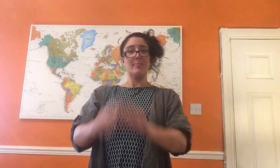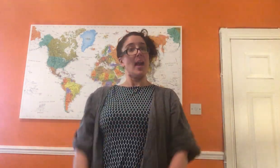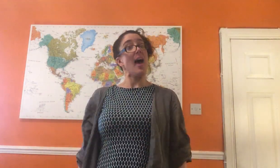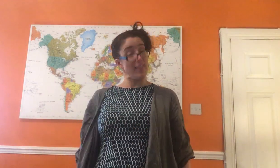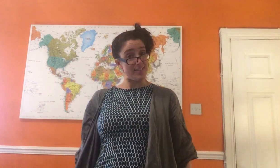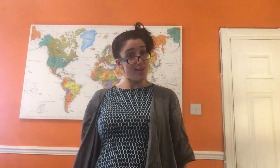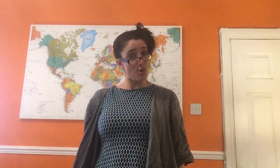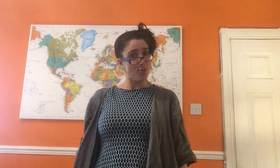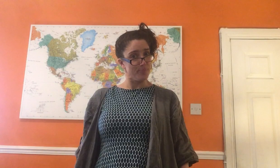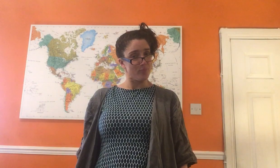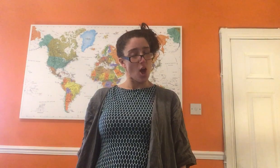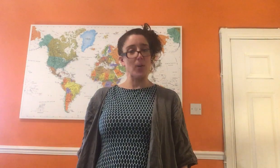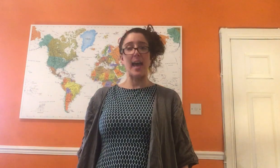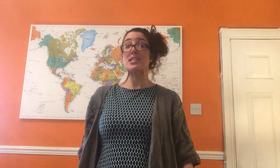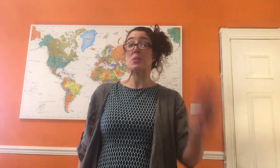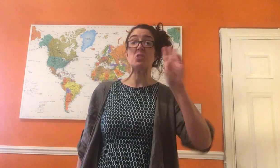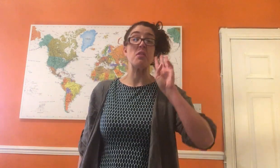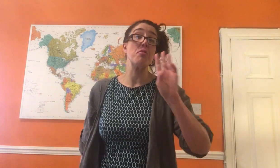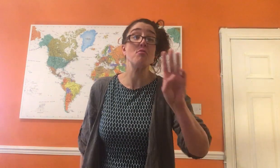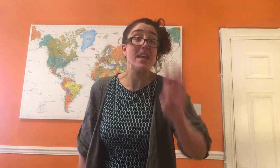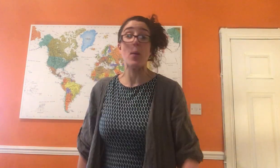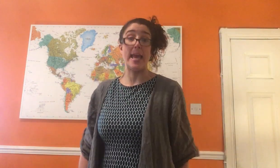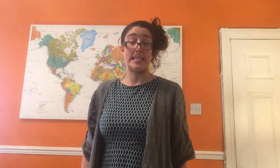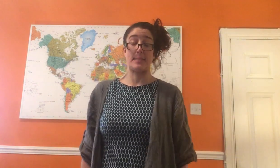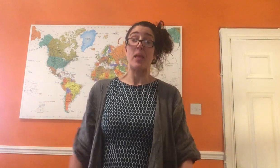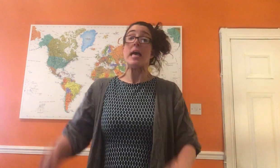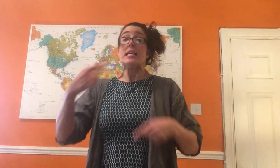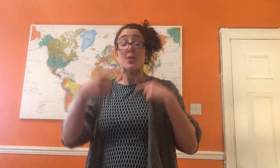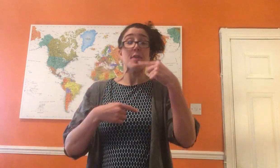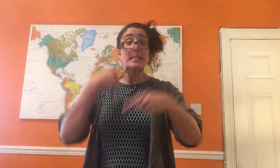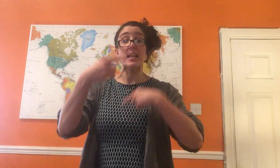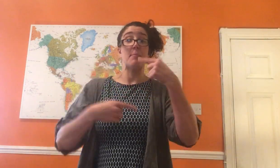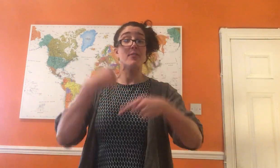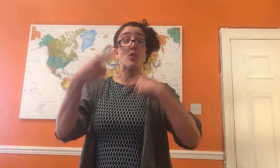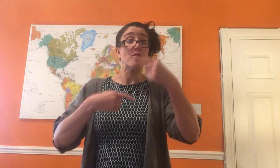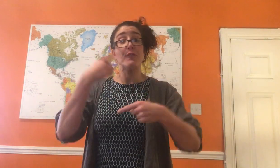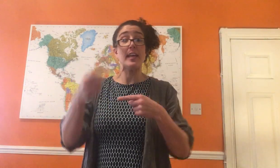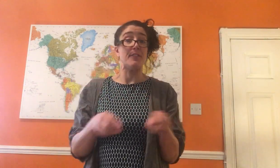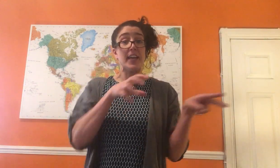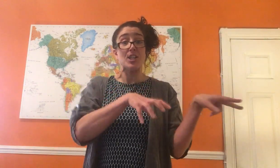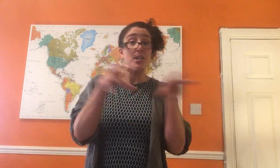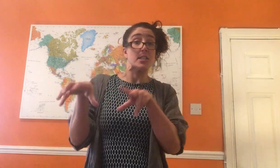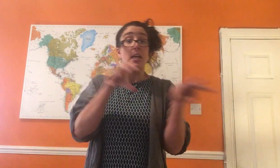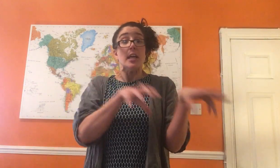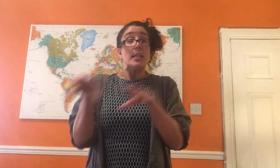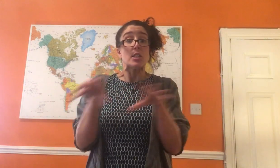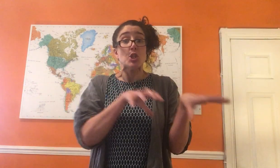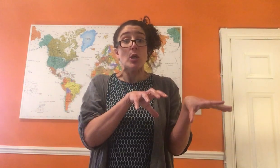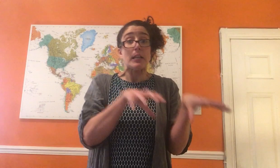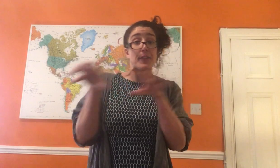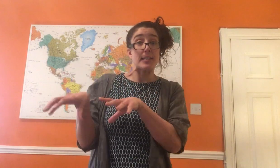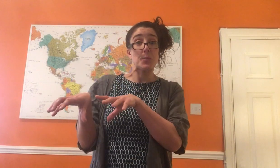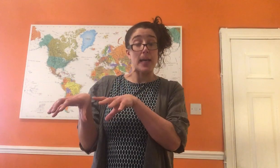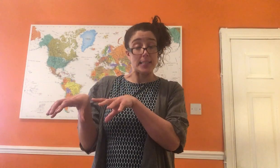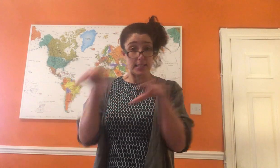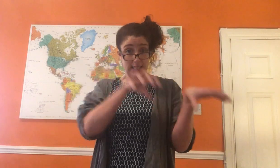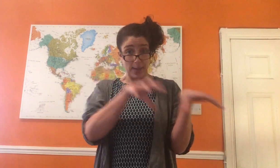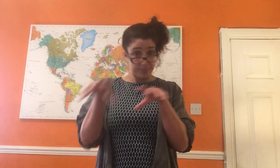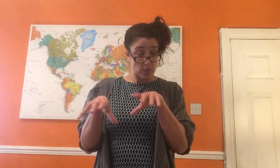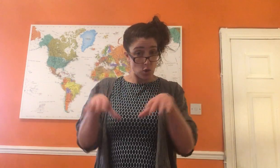And that's our song. Okay, so we're going to do it three ways. So this time if you've got the feel of it, it just does two little things twice doesn't it? It's